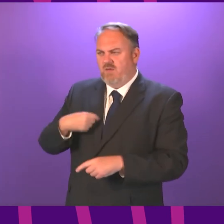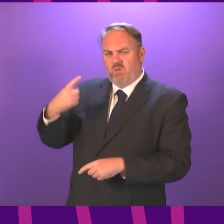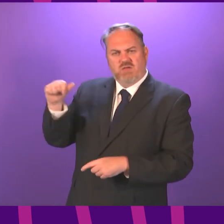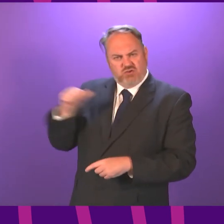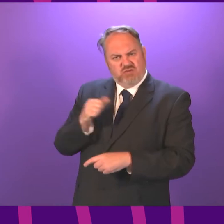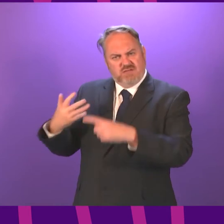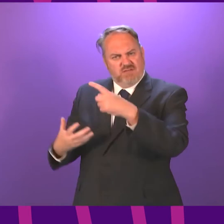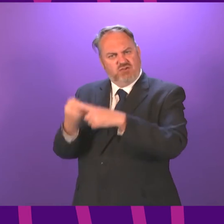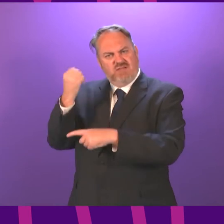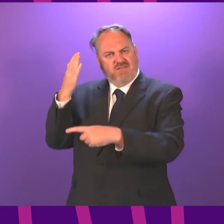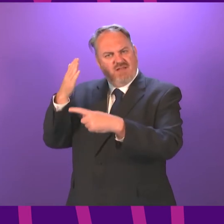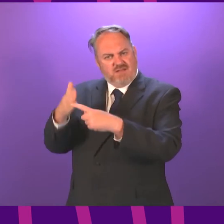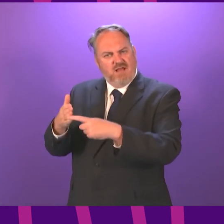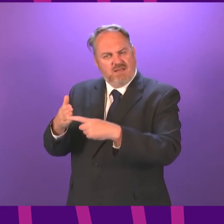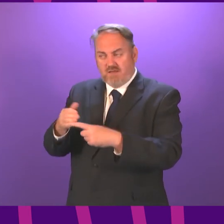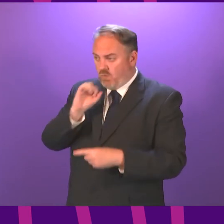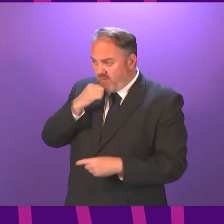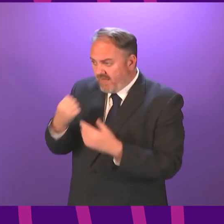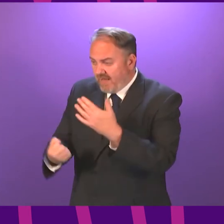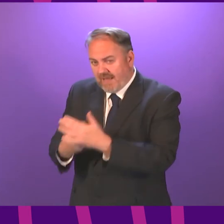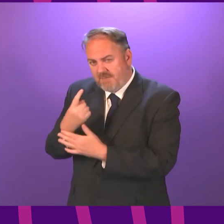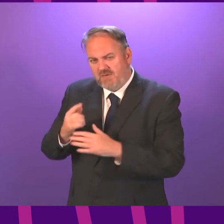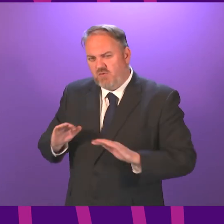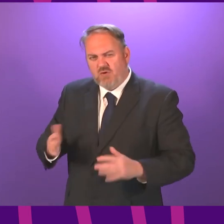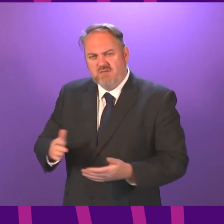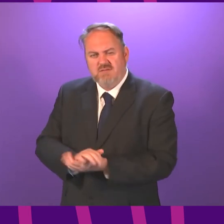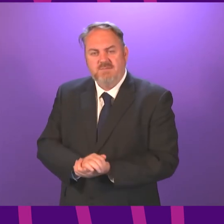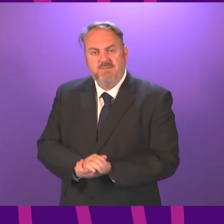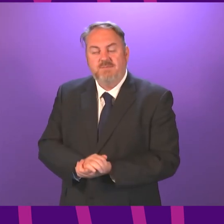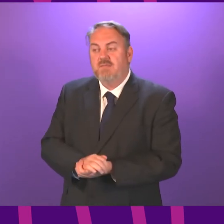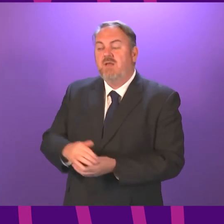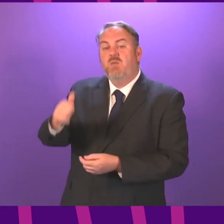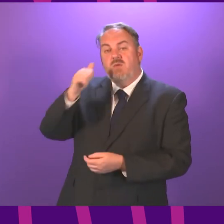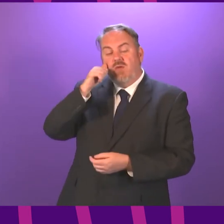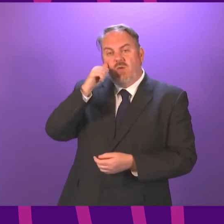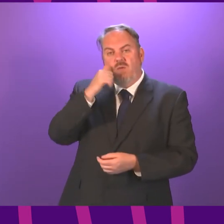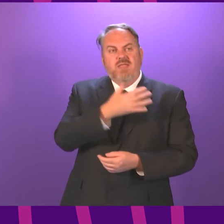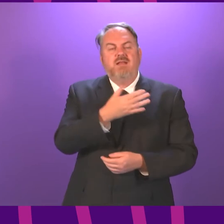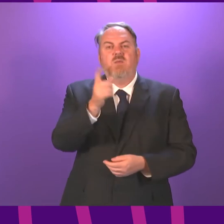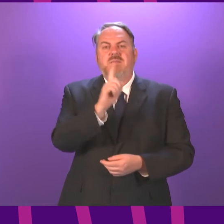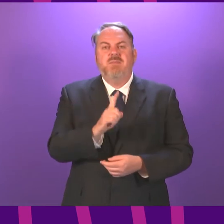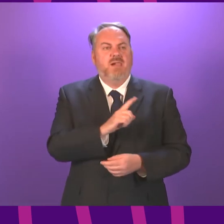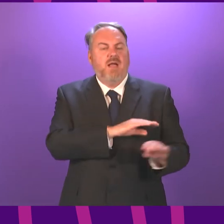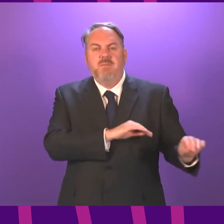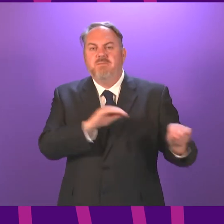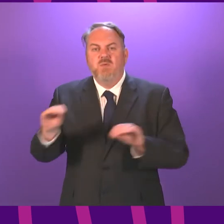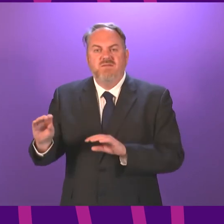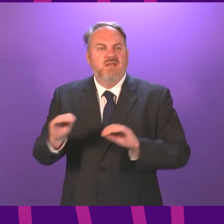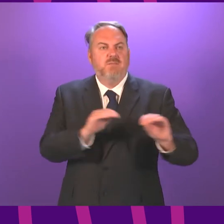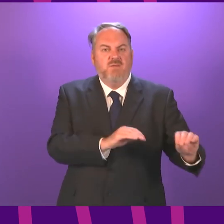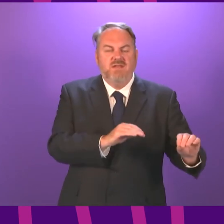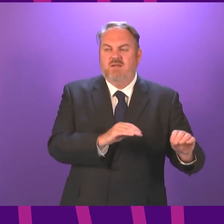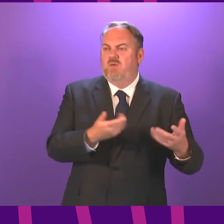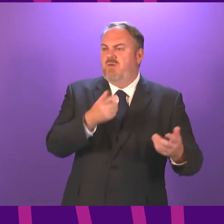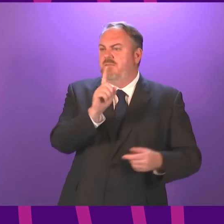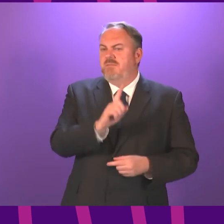to make that a reality. Can we also, in those areas where there is a high turnover rate in terms of property turnover and low attendance rate,